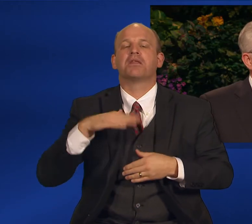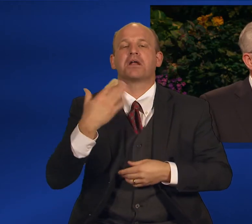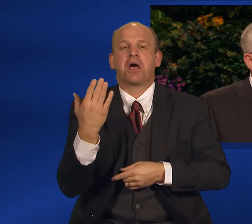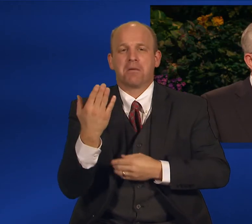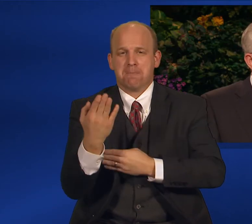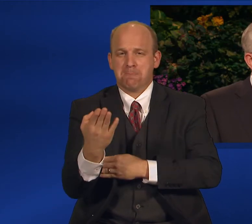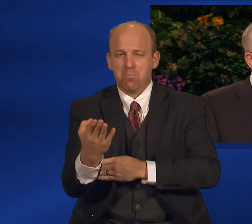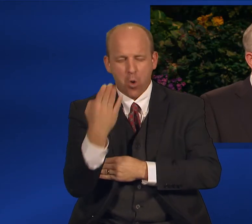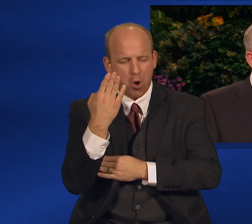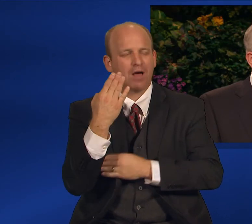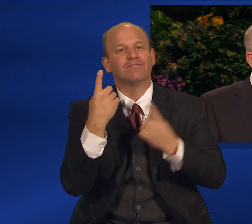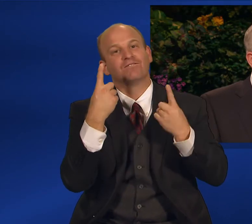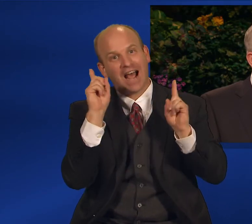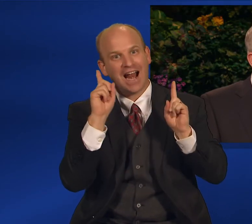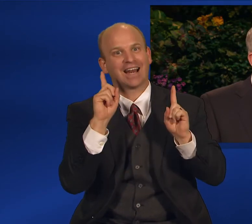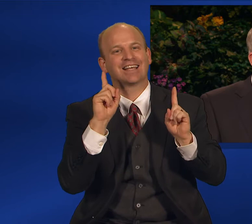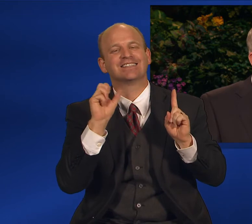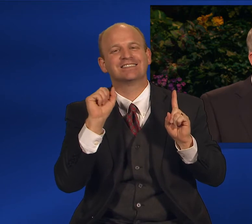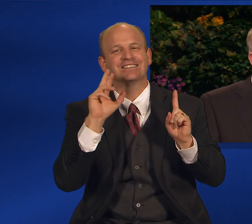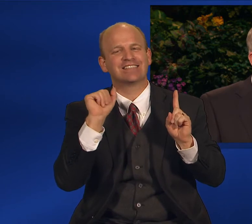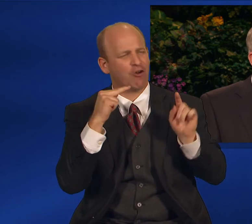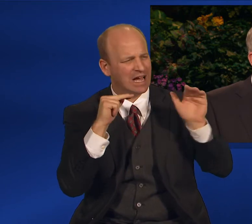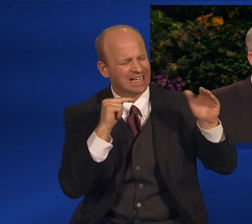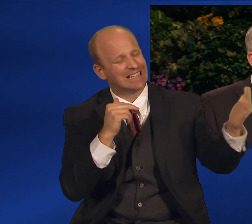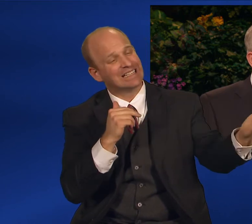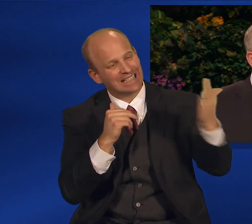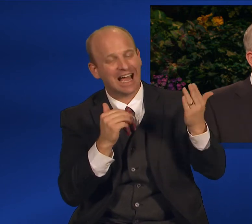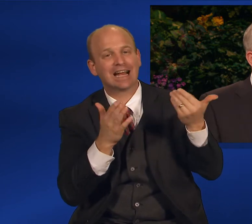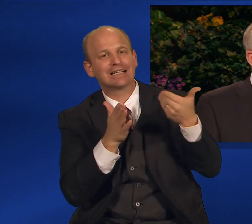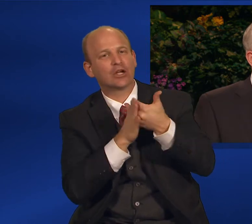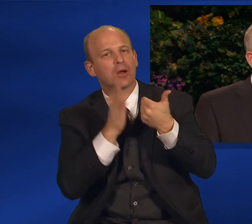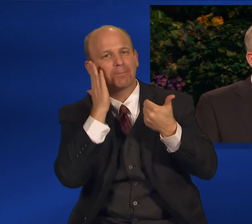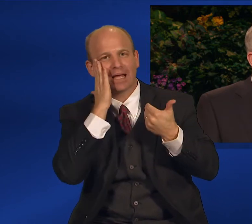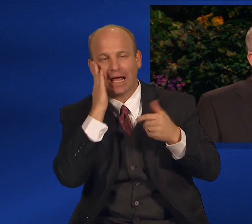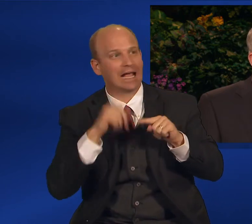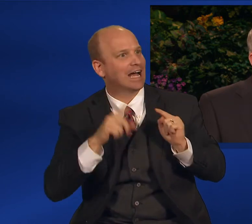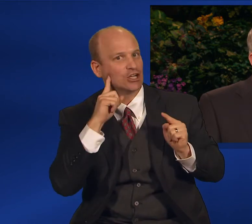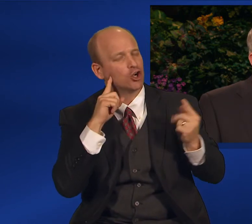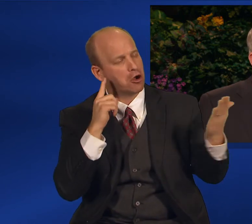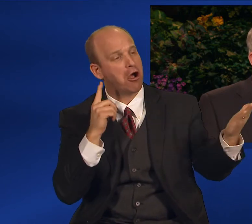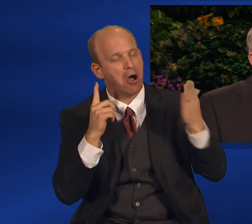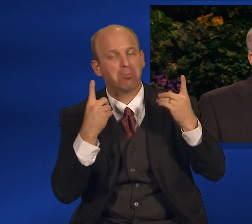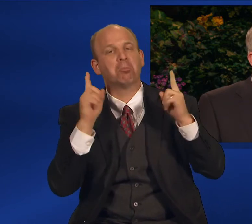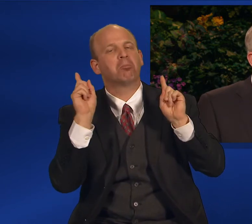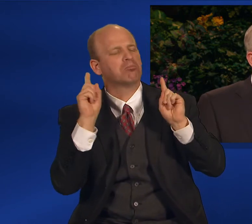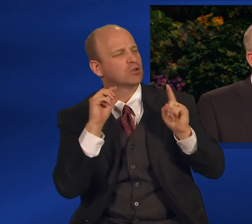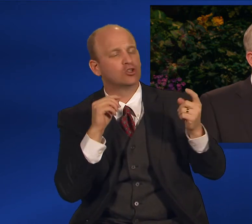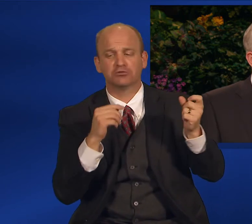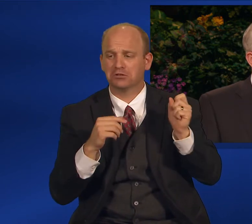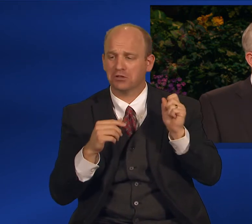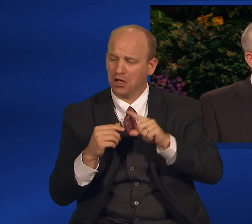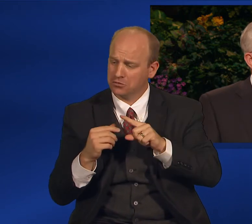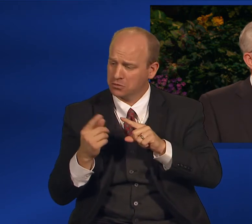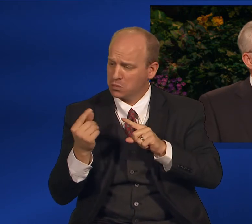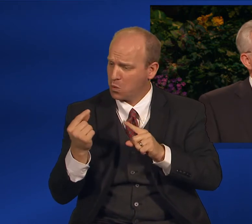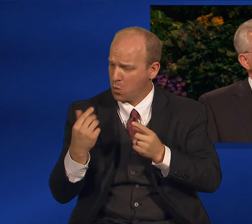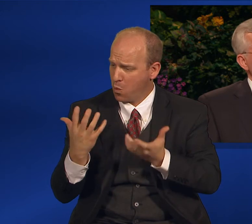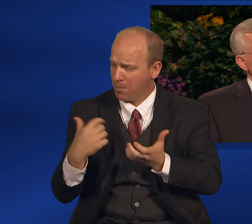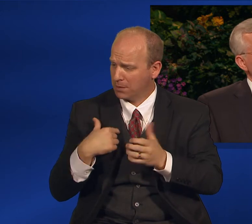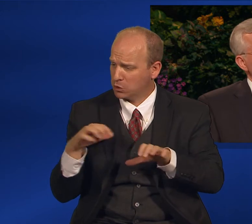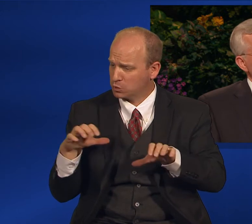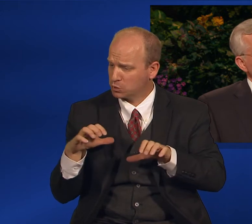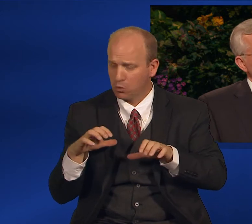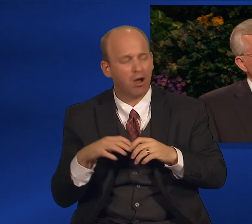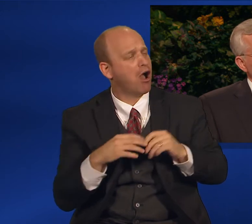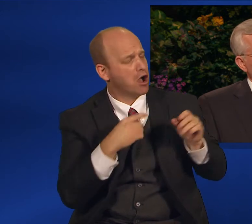got her to come over by the bed where I could hear her. She asked what I wanted her to do. I told her and then